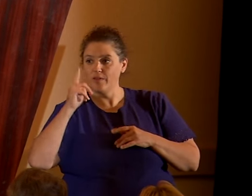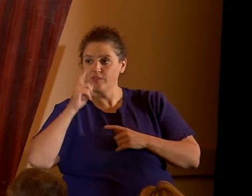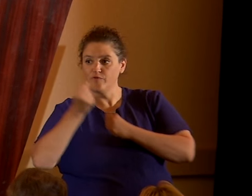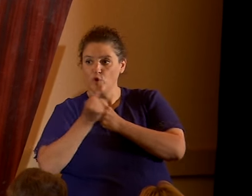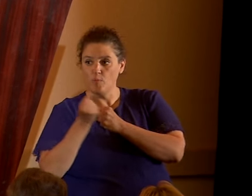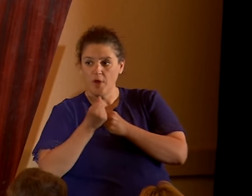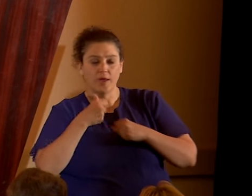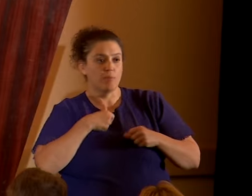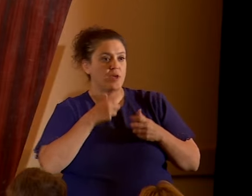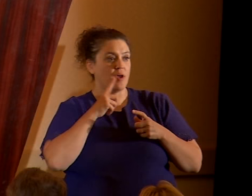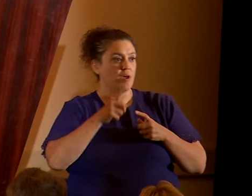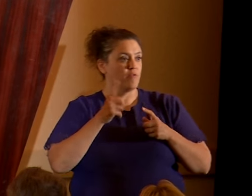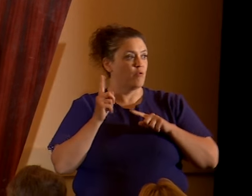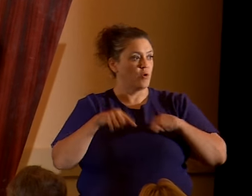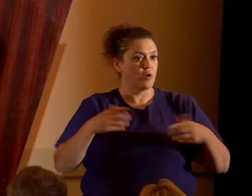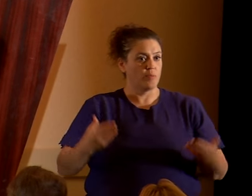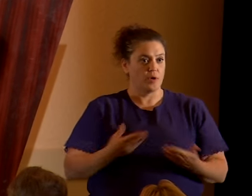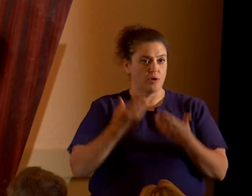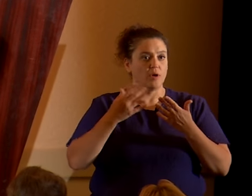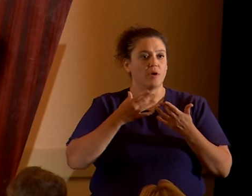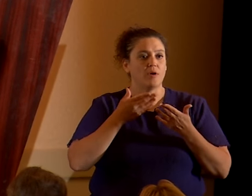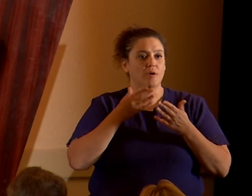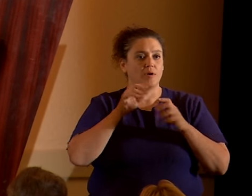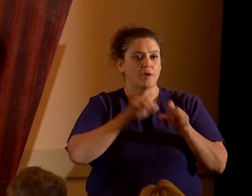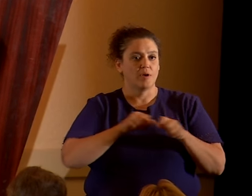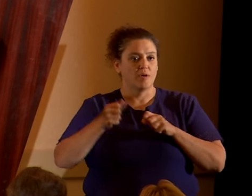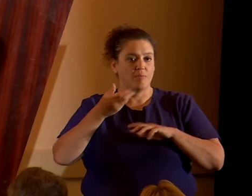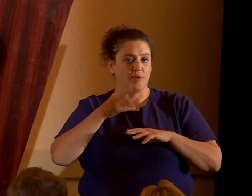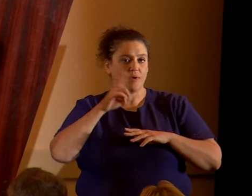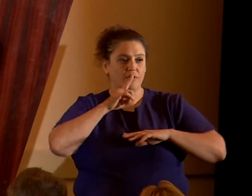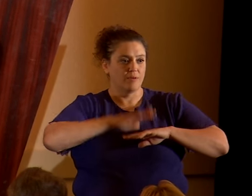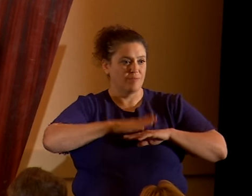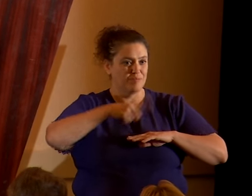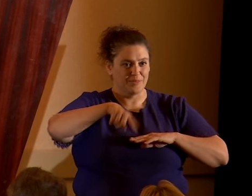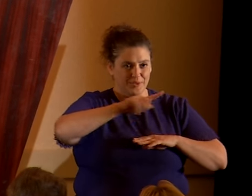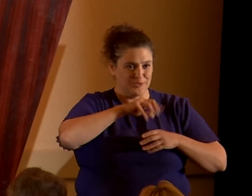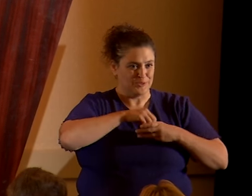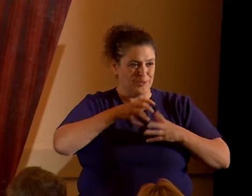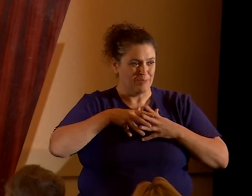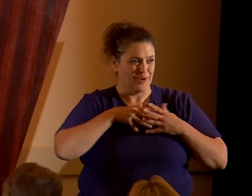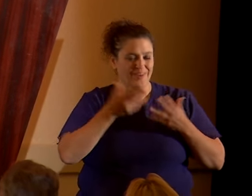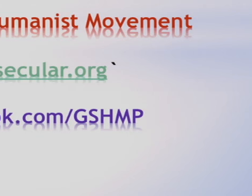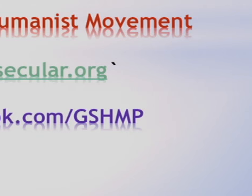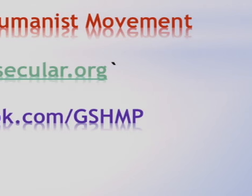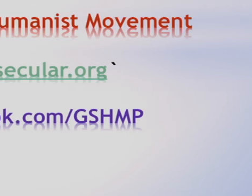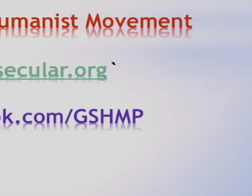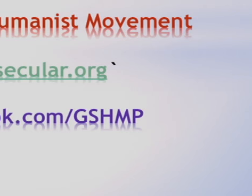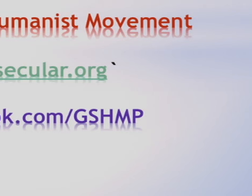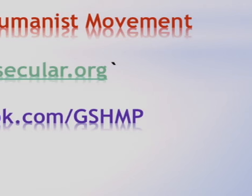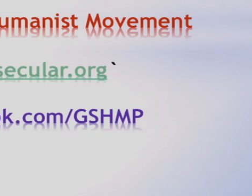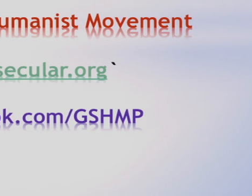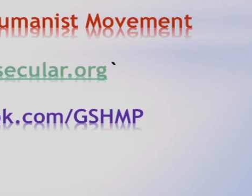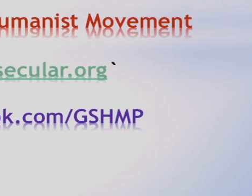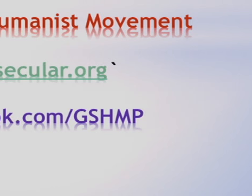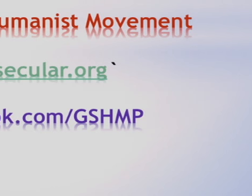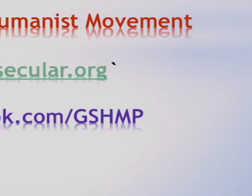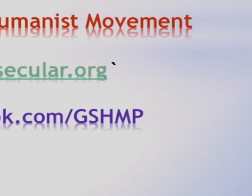for attending my speech. May science and reason bless you, and may science and reason bless the United States of America. Thank you so much. Thank you.